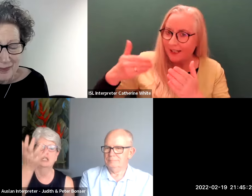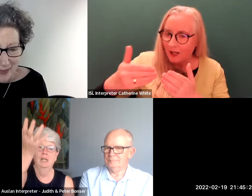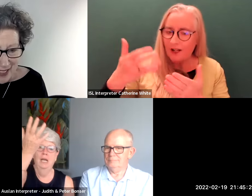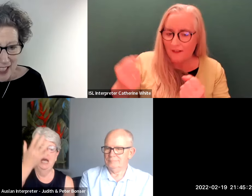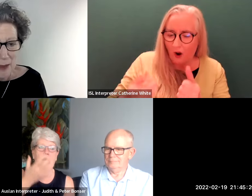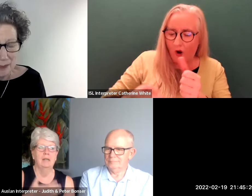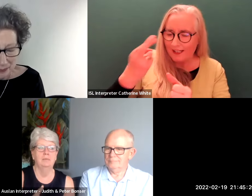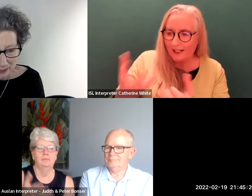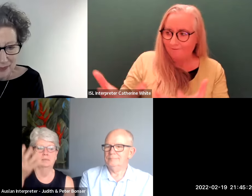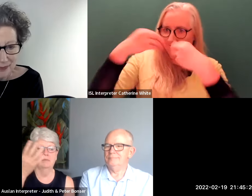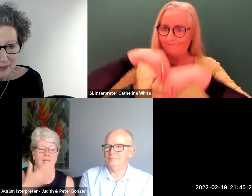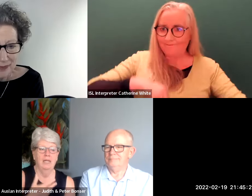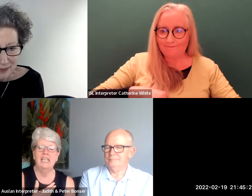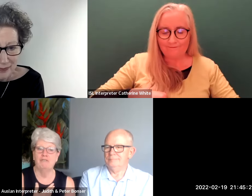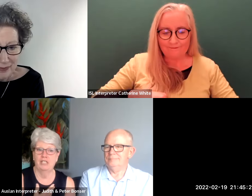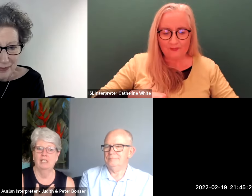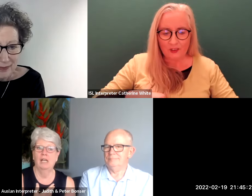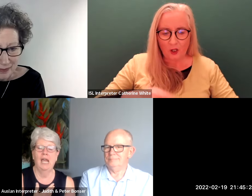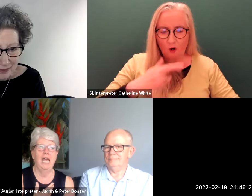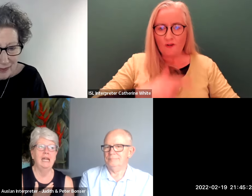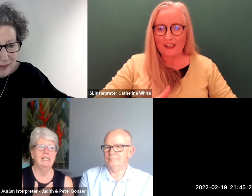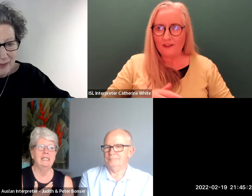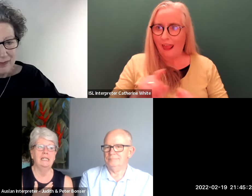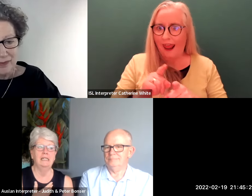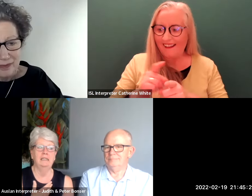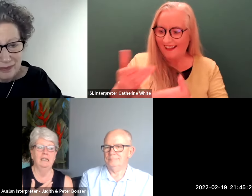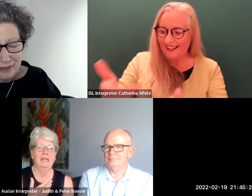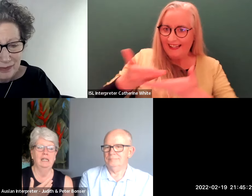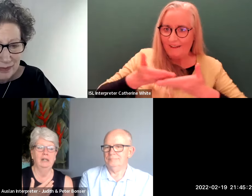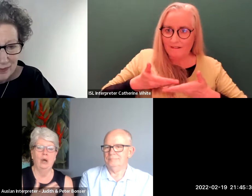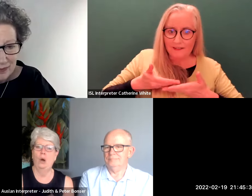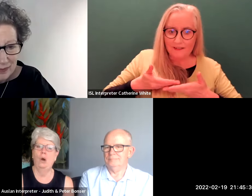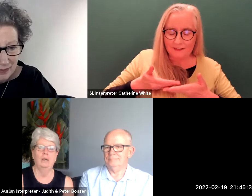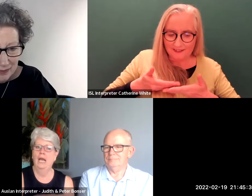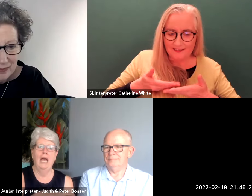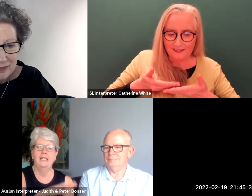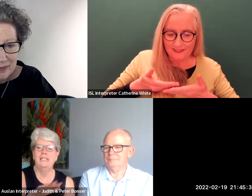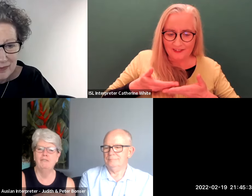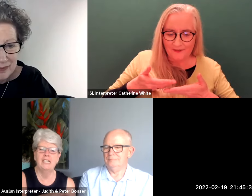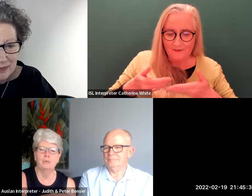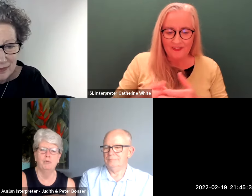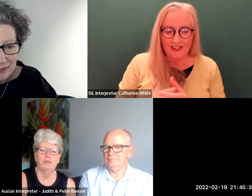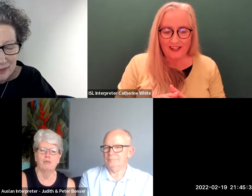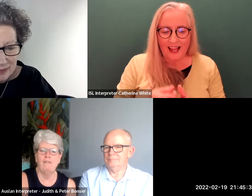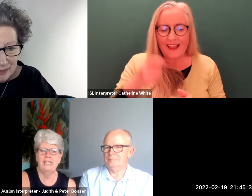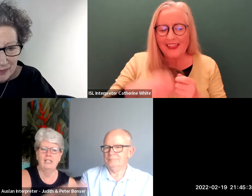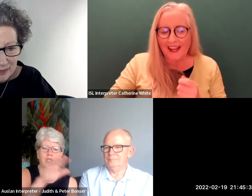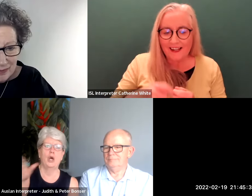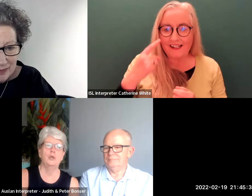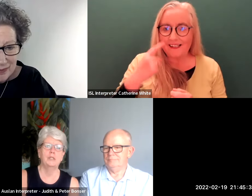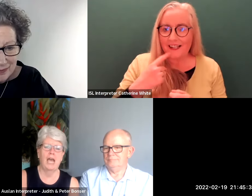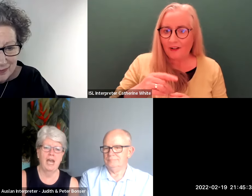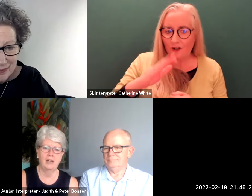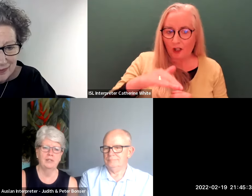rich um gift and uh you know oh and the deaf kids would gravitate